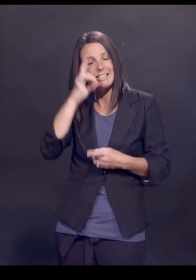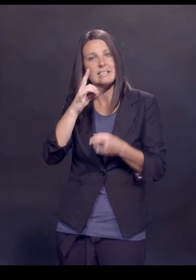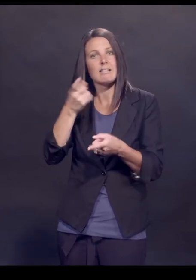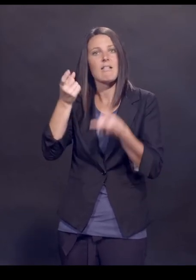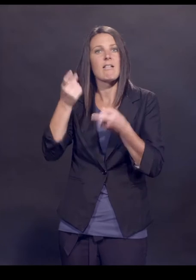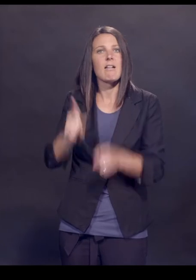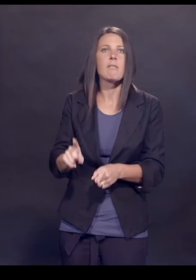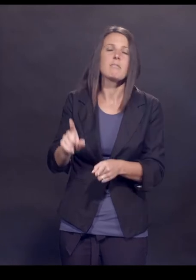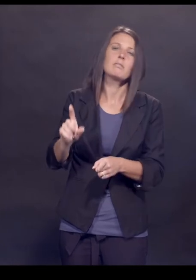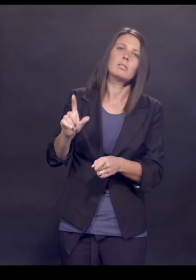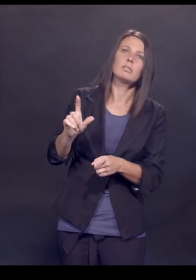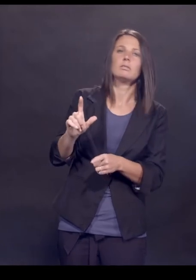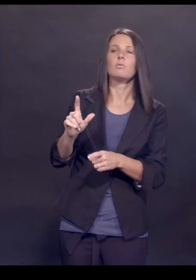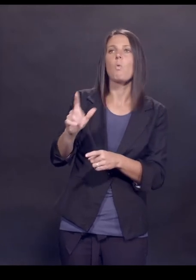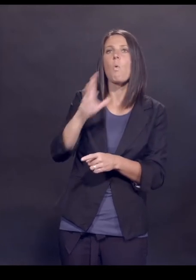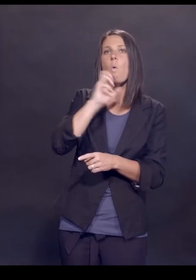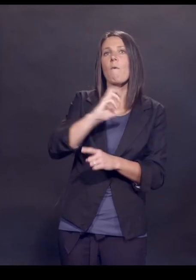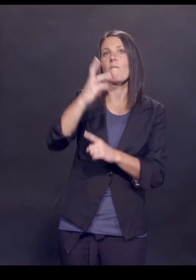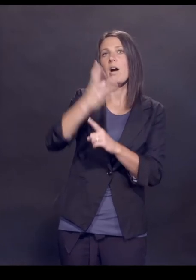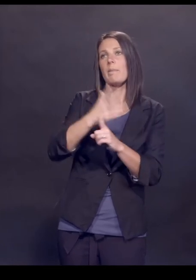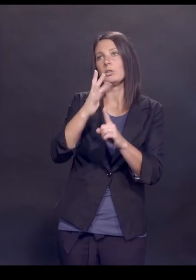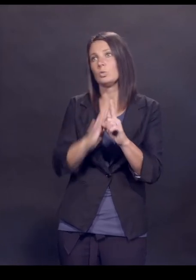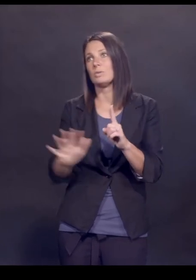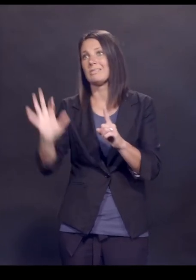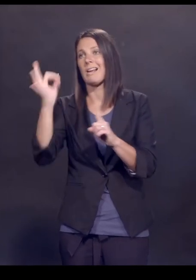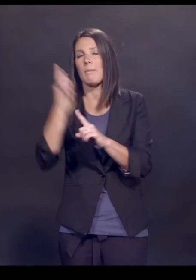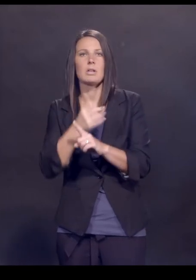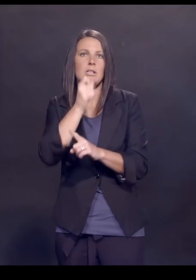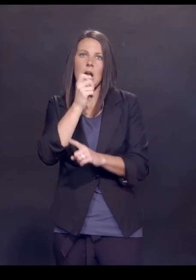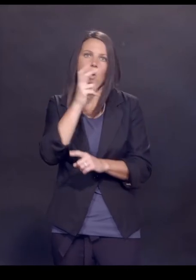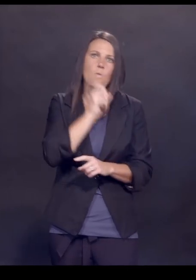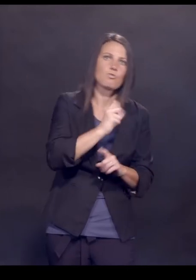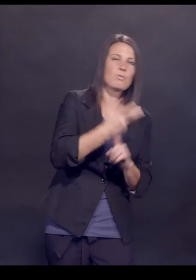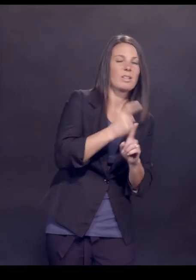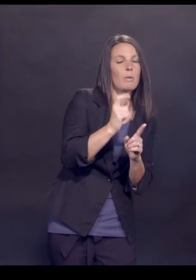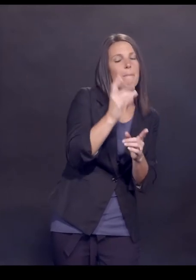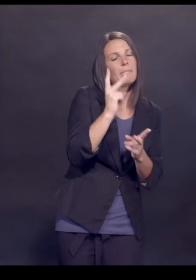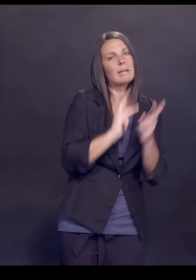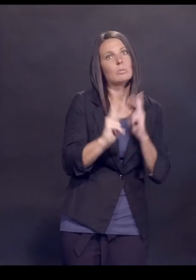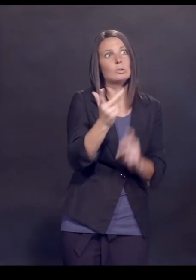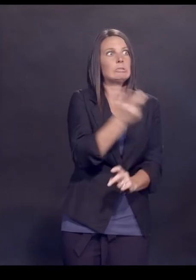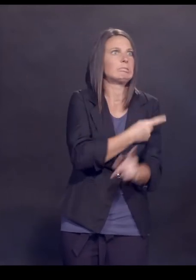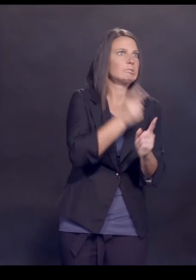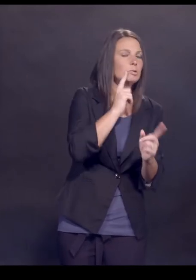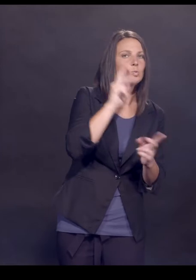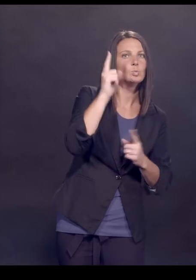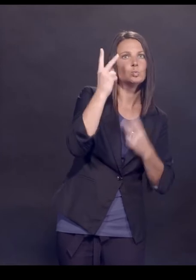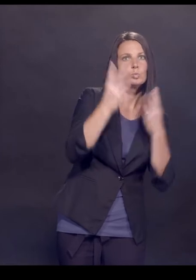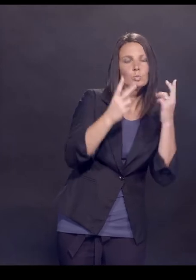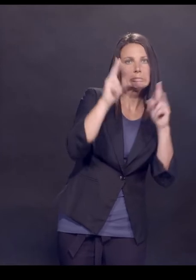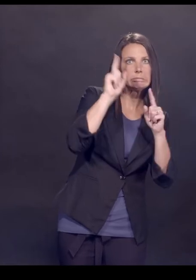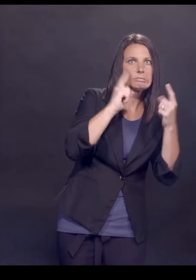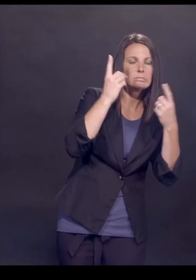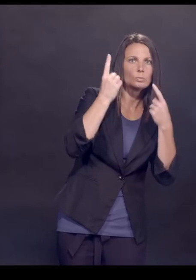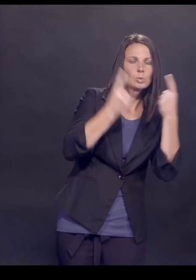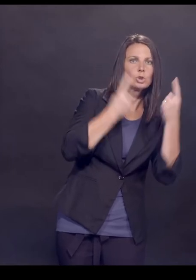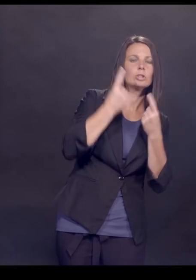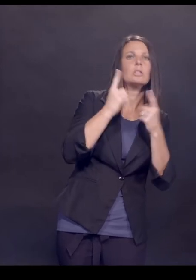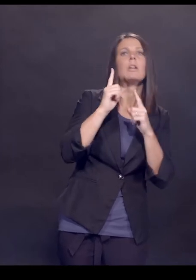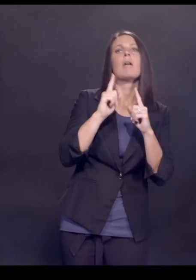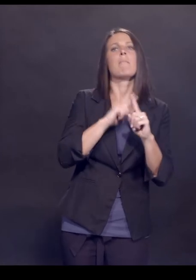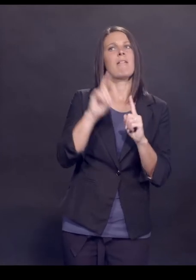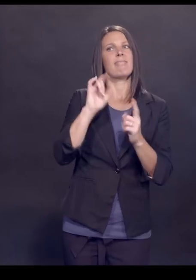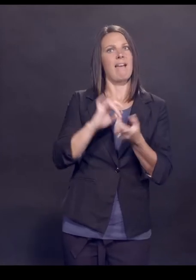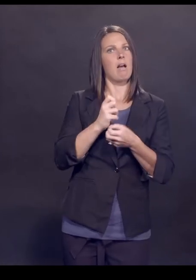occurs primarily in the five to nine month old, not the two month old. So that was worrisome. So in order to answer the question, was intussusception more